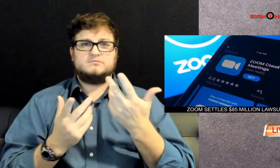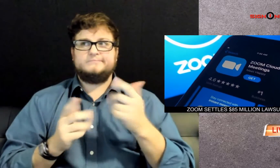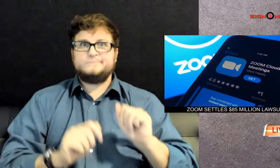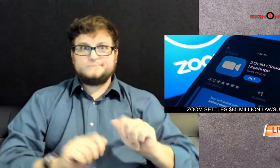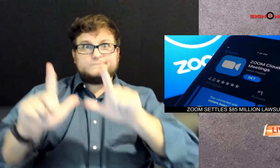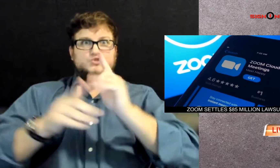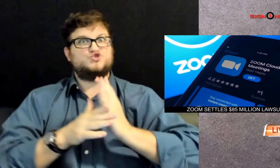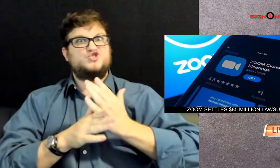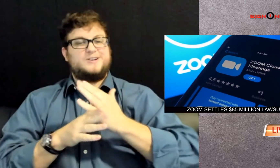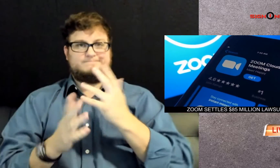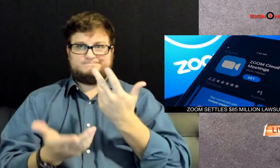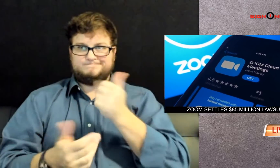pornography.